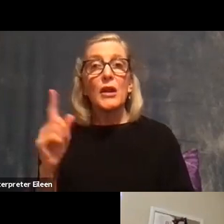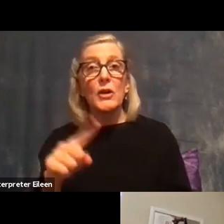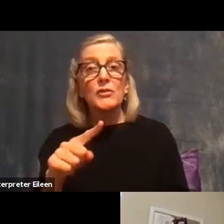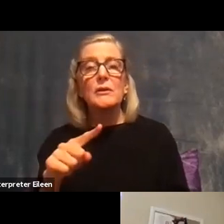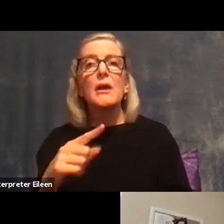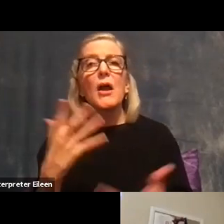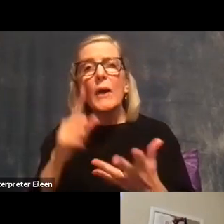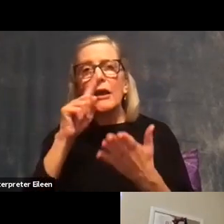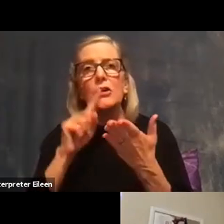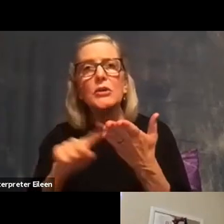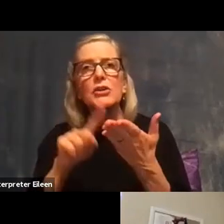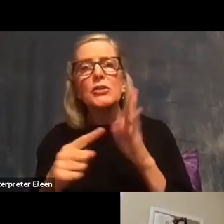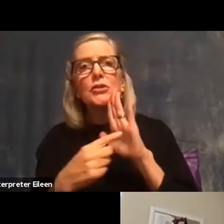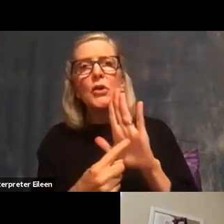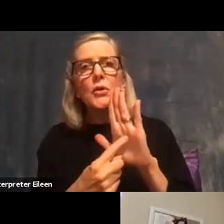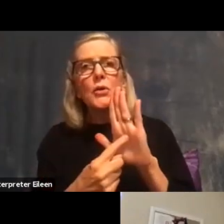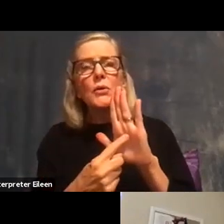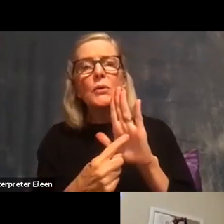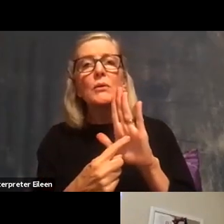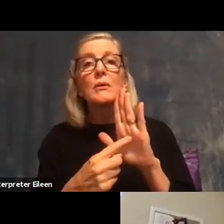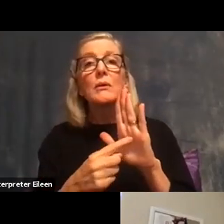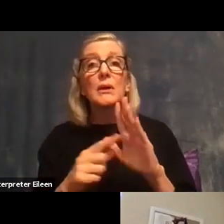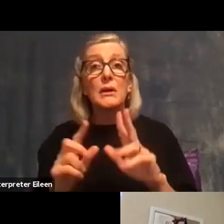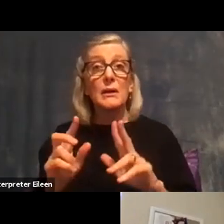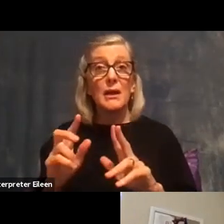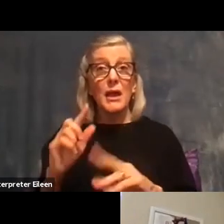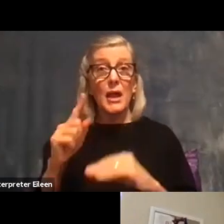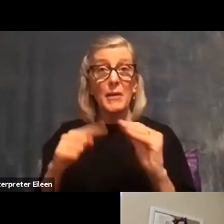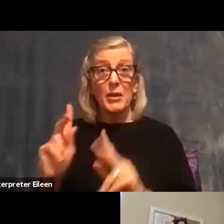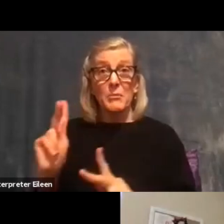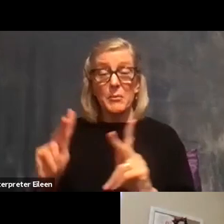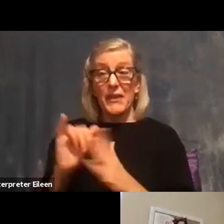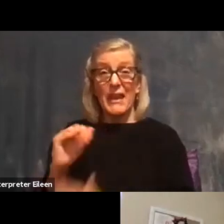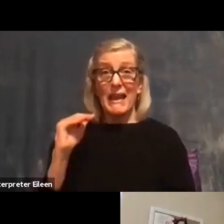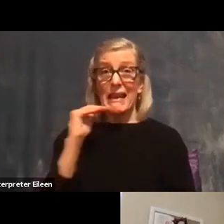research say about people who might be lying to the pollsters.